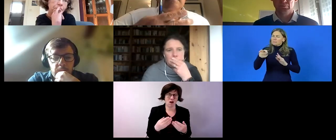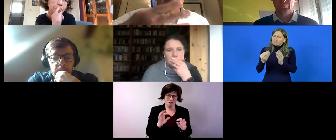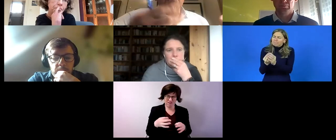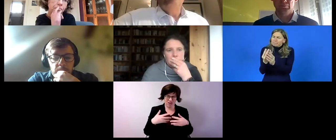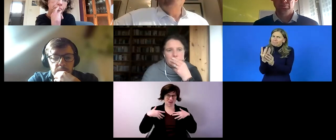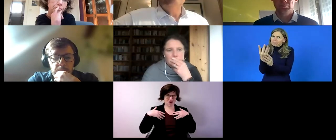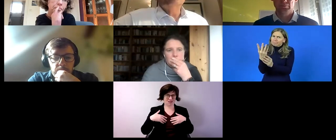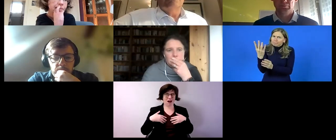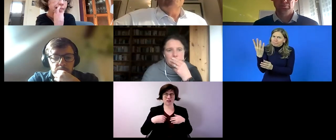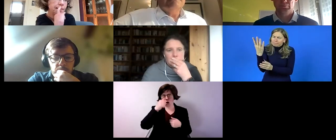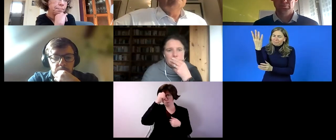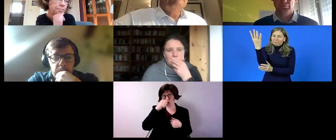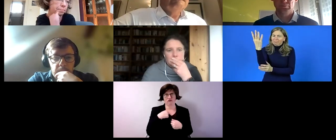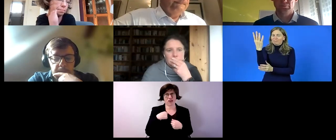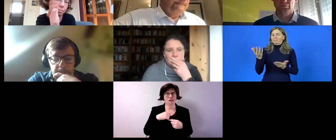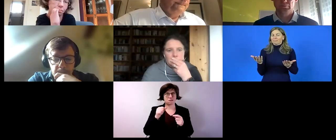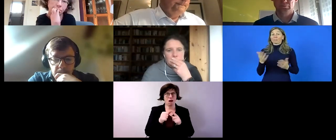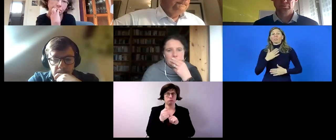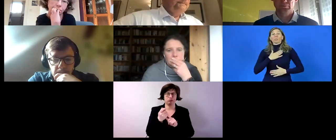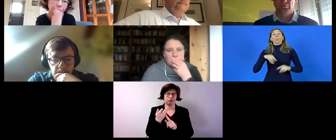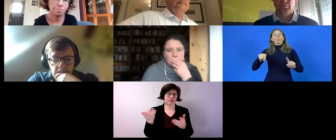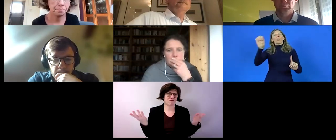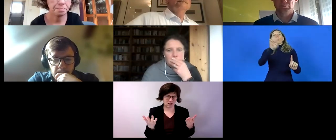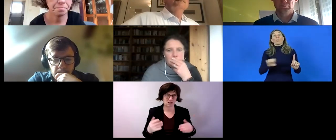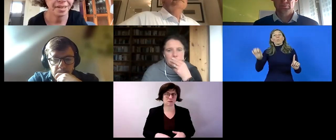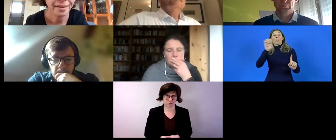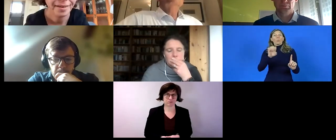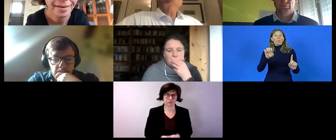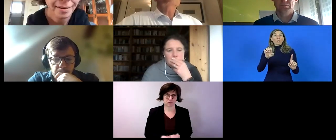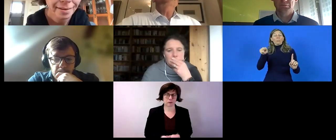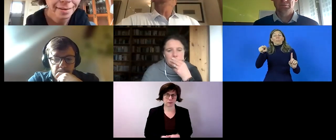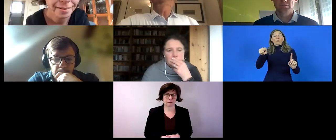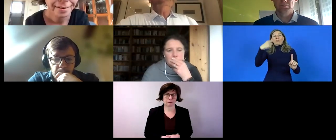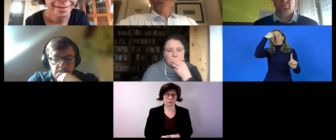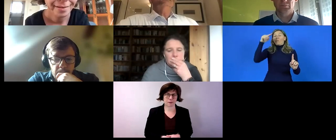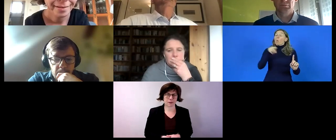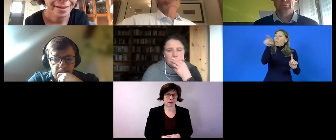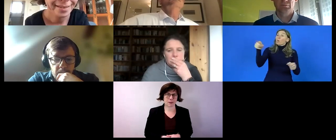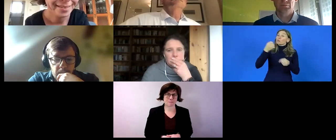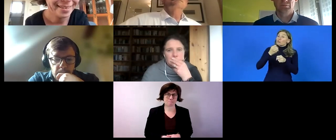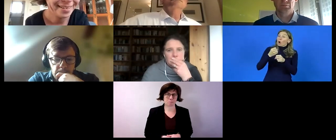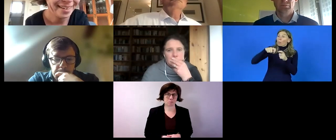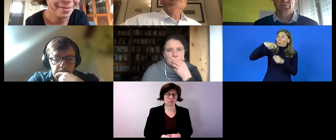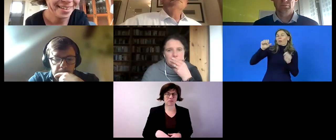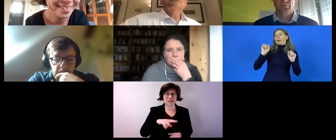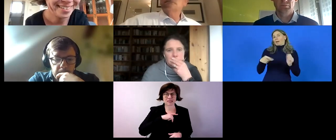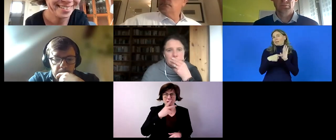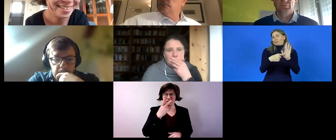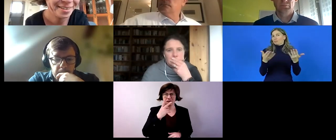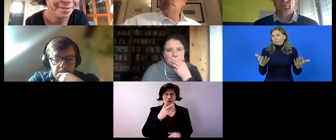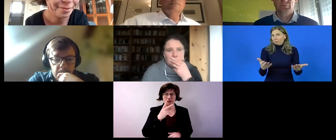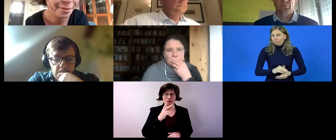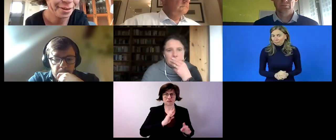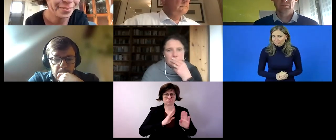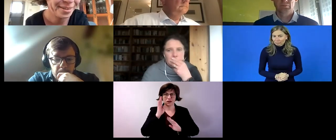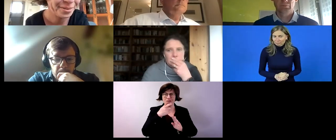think it is central for profiling your job qualifications i